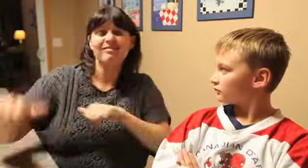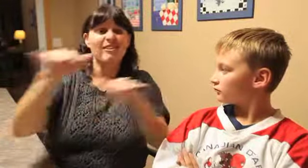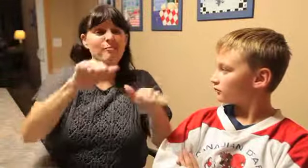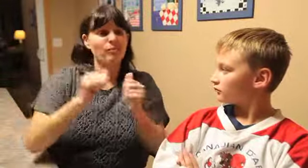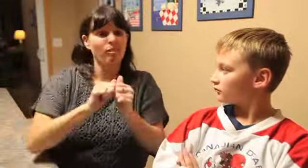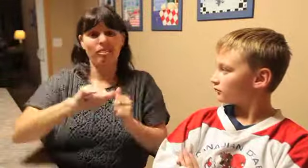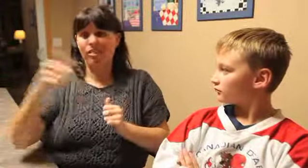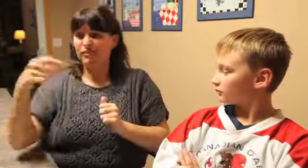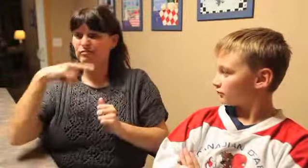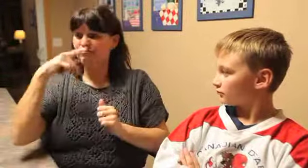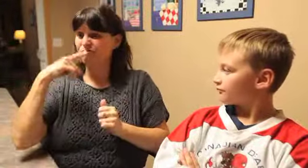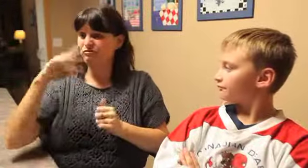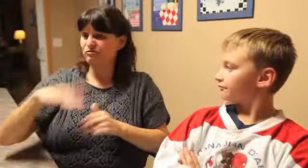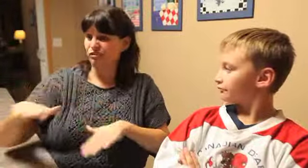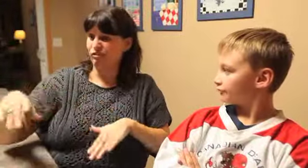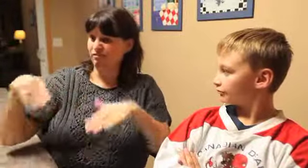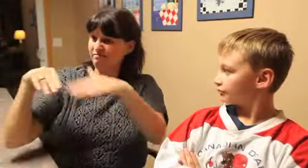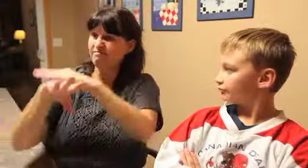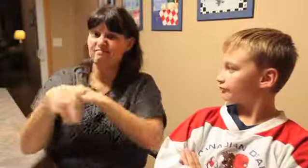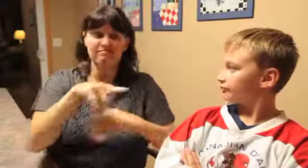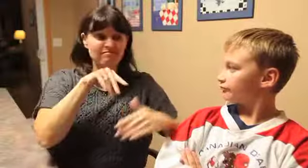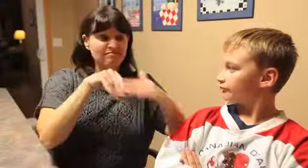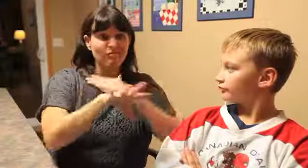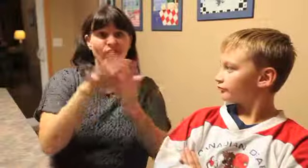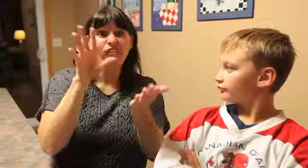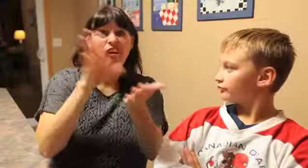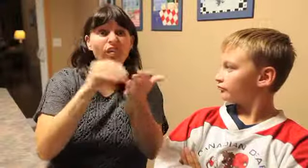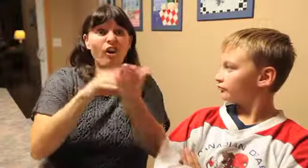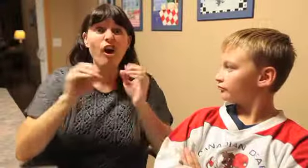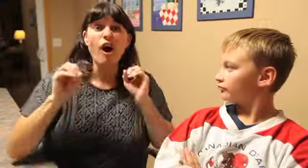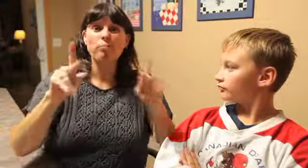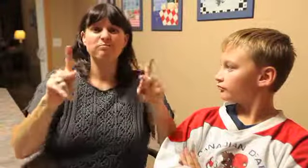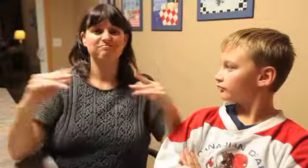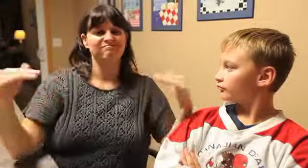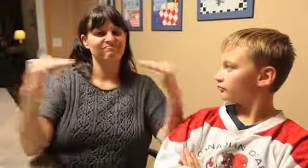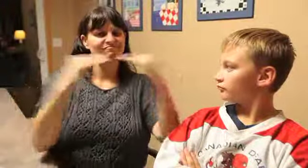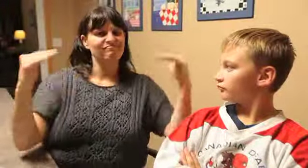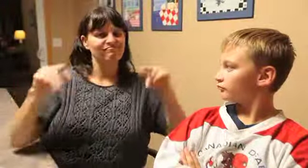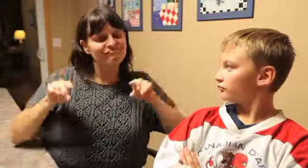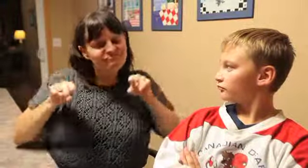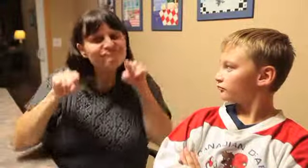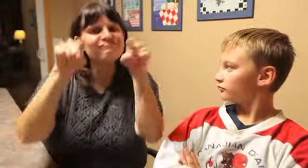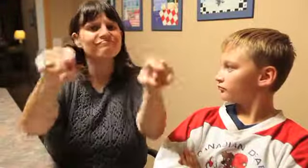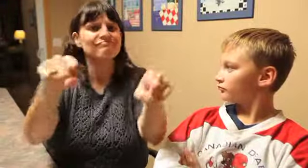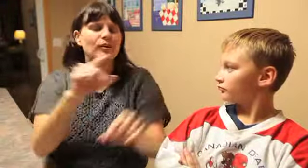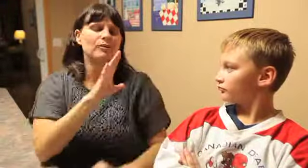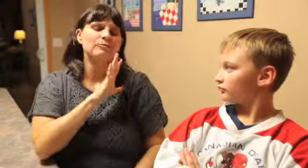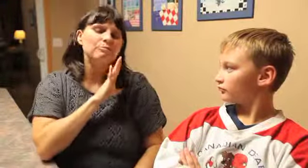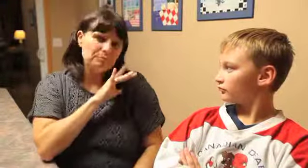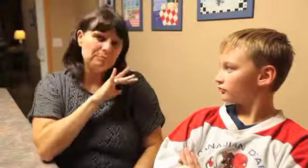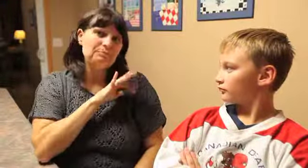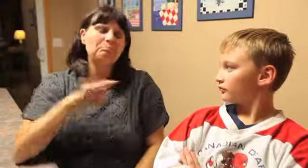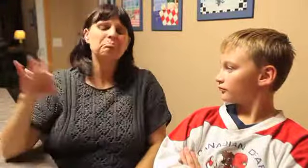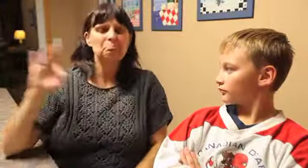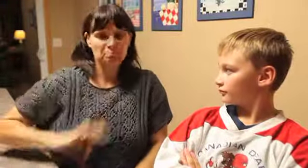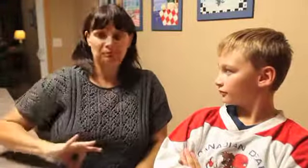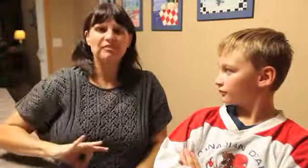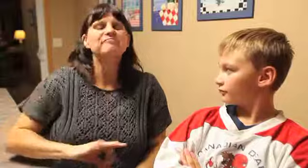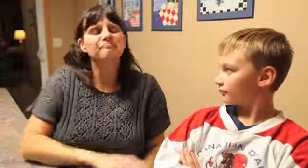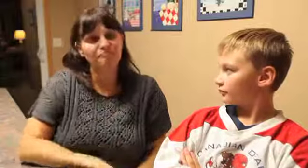have full access as any other hearing child would to be able to participate in any game or any activity which we would like to